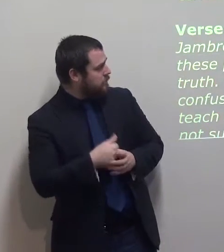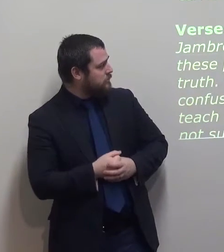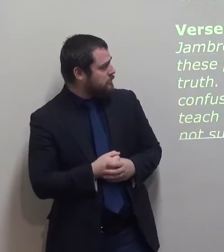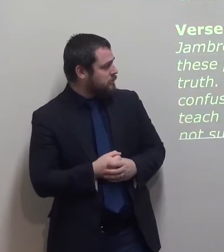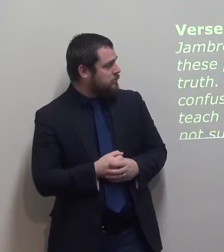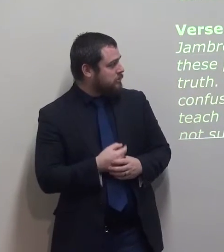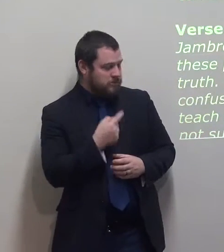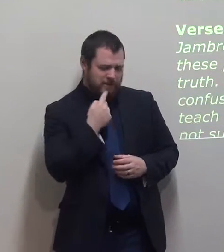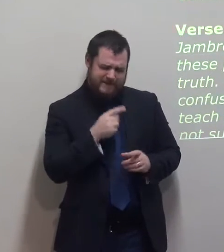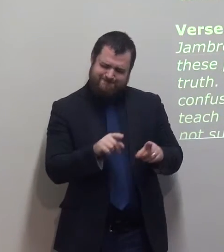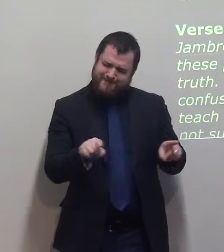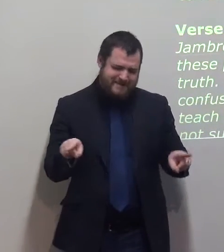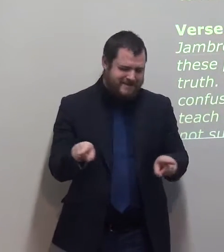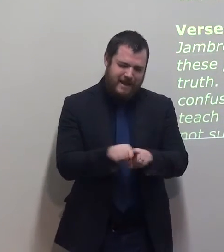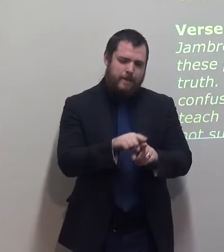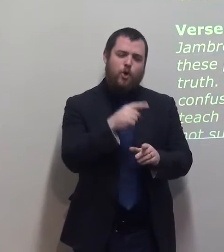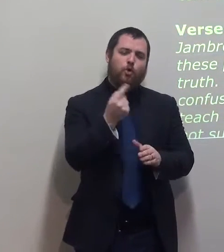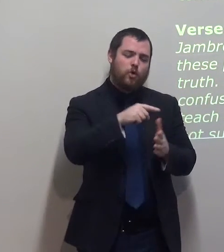just as generous and generous